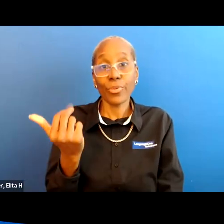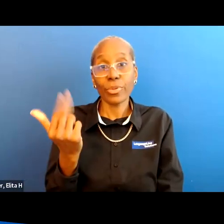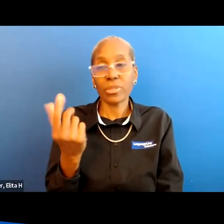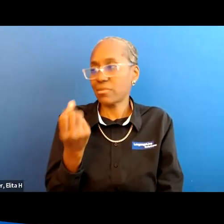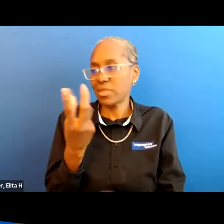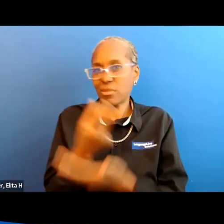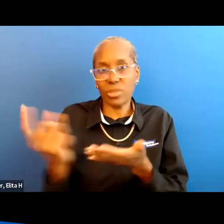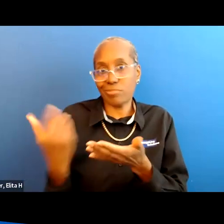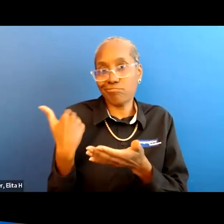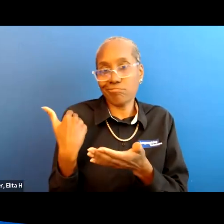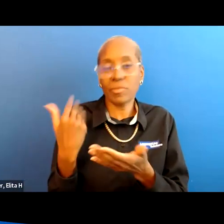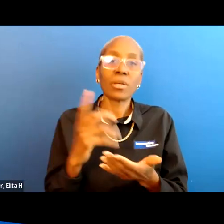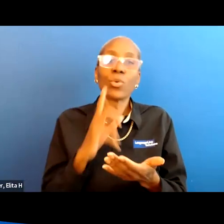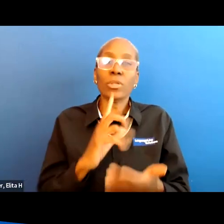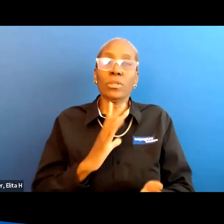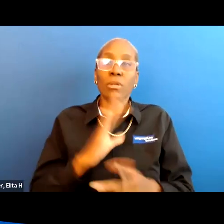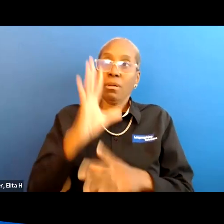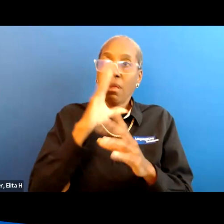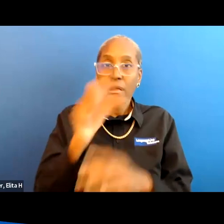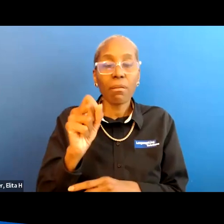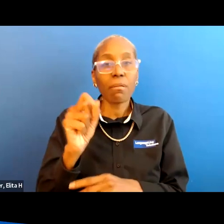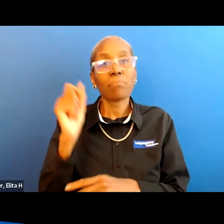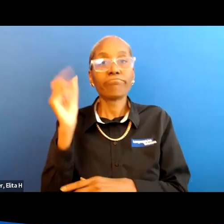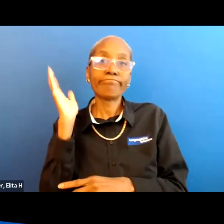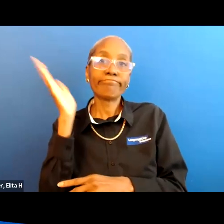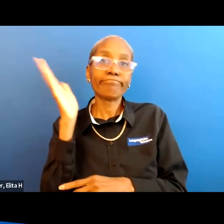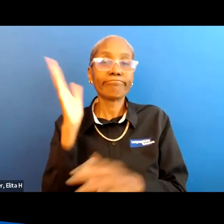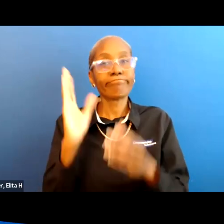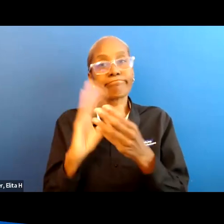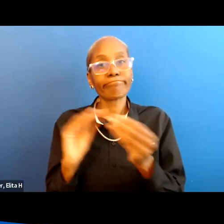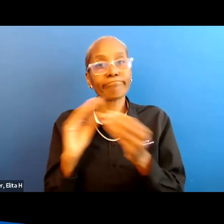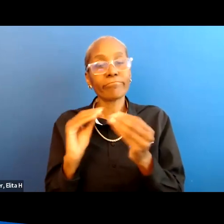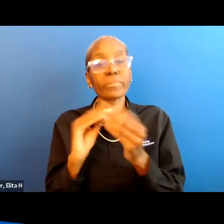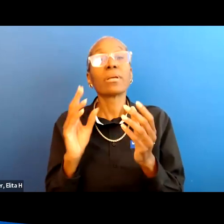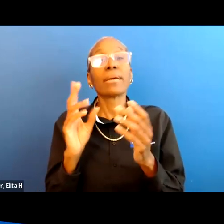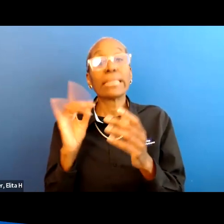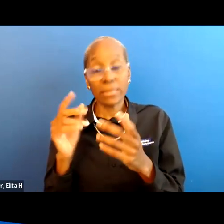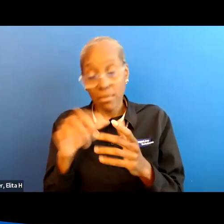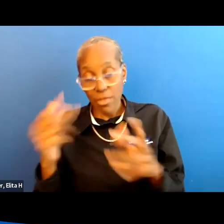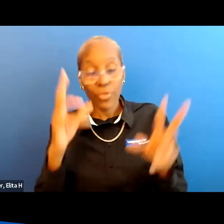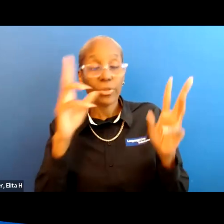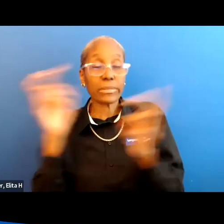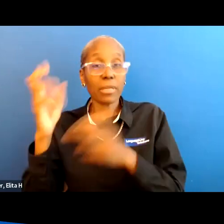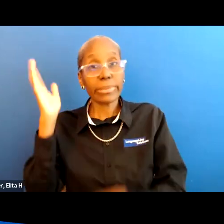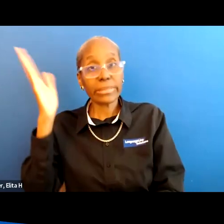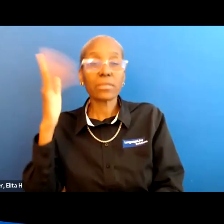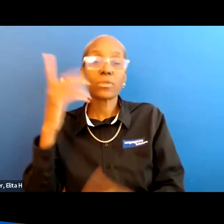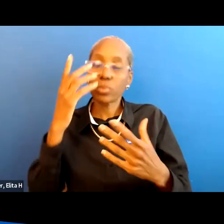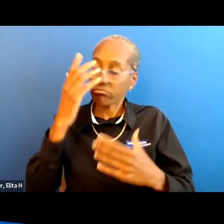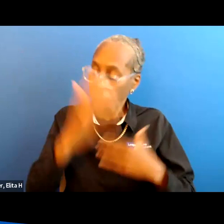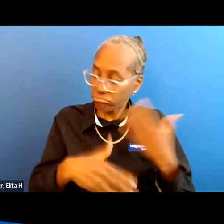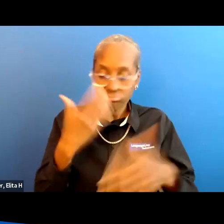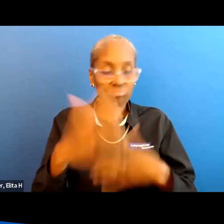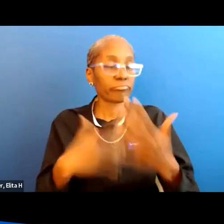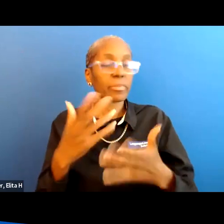few weeks ago and so it was really a fascinating a fascinating program now we've had many other topics and we're still going uh